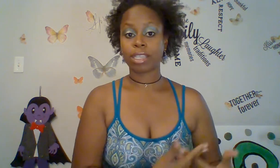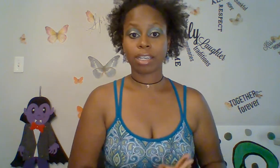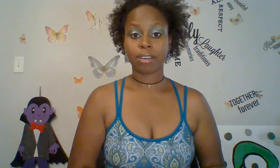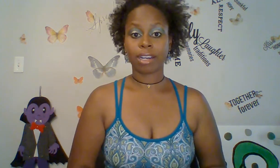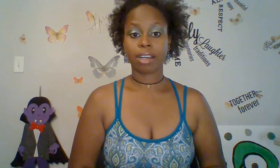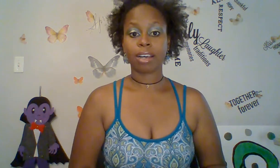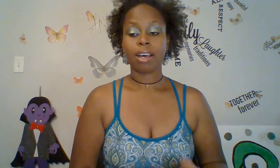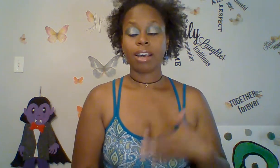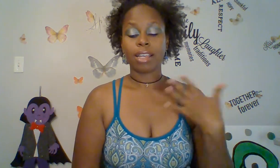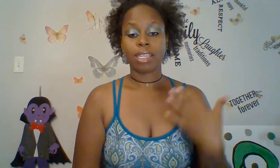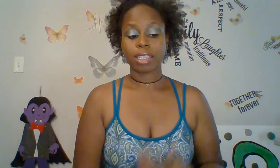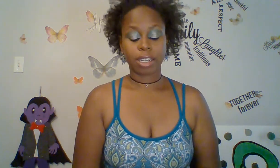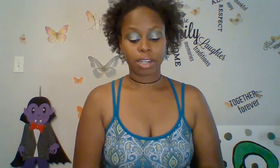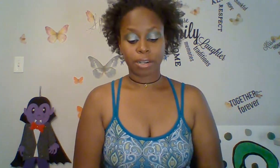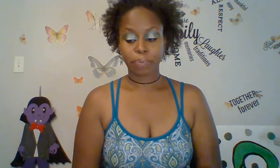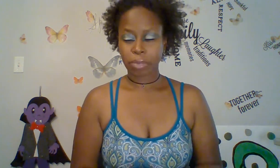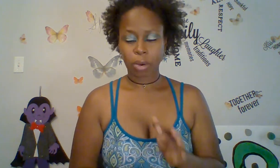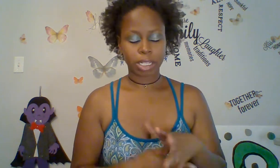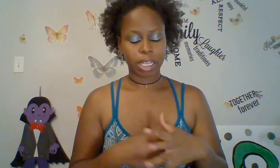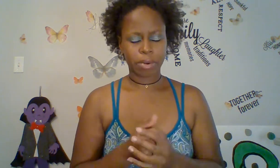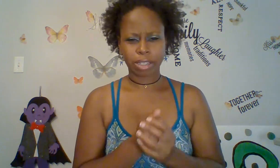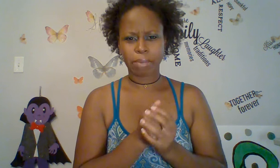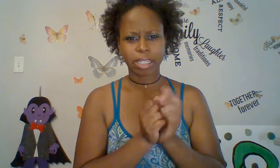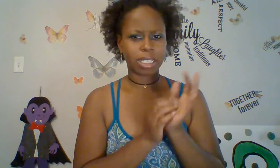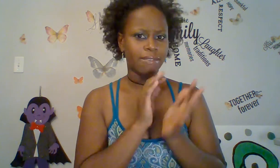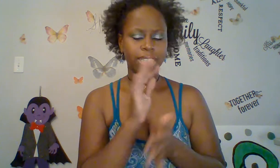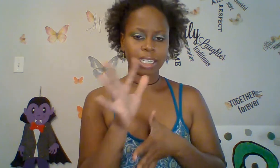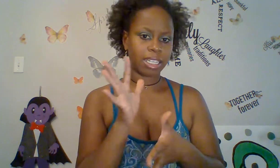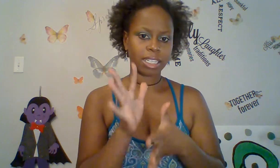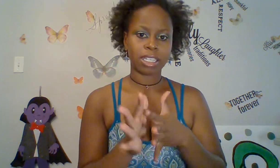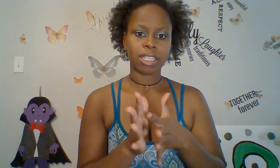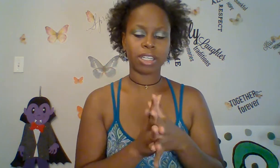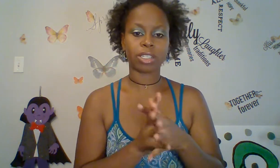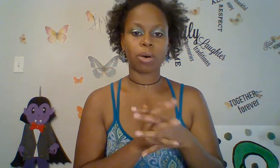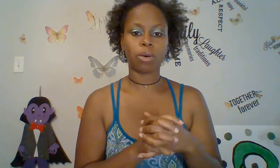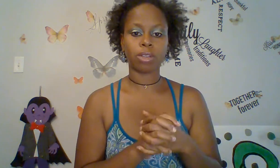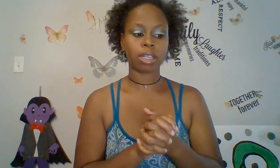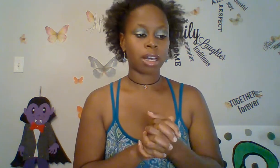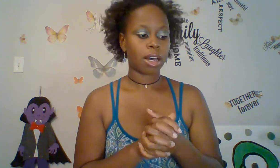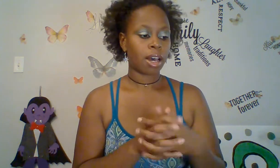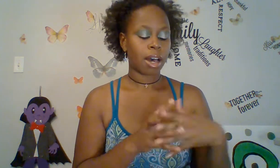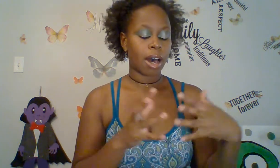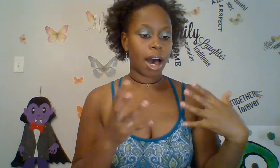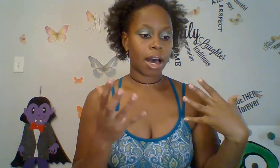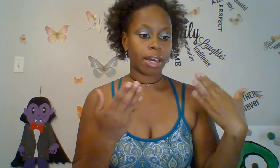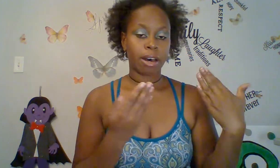hearing in this ear, I want to say when I was about 17 years old. I, uh,